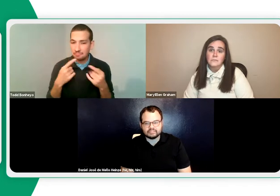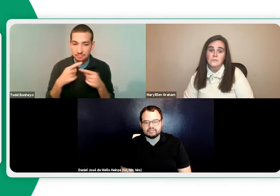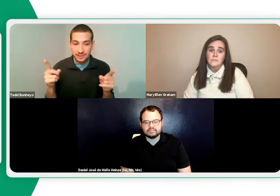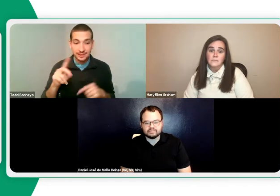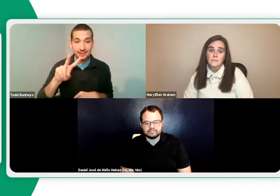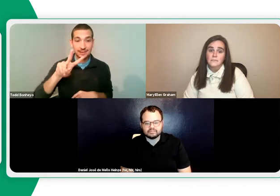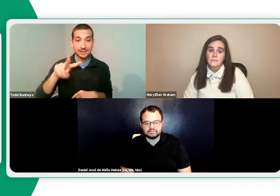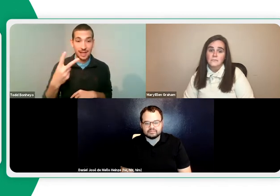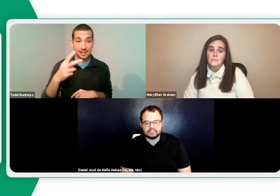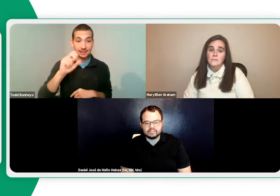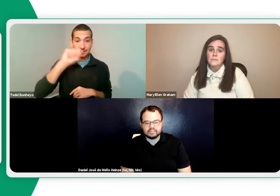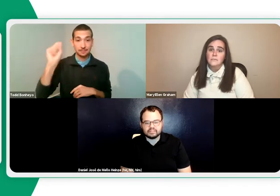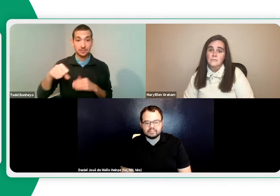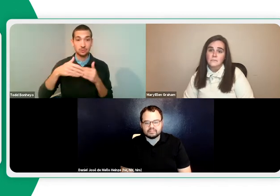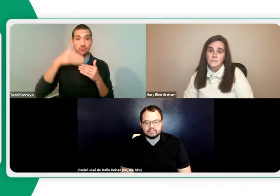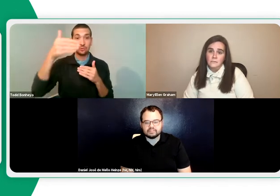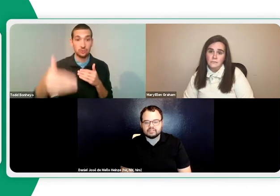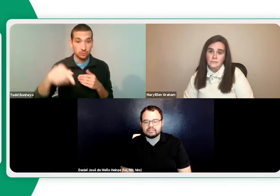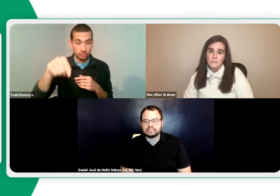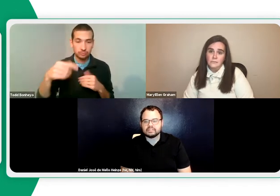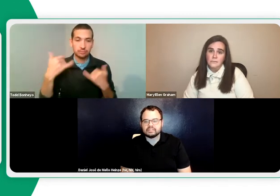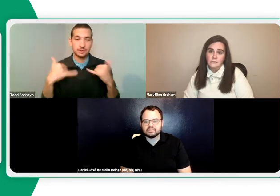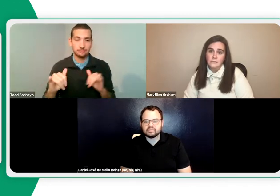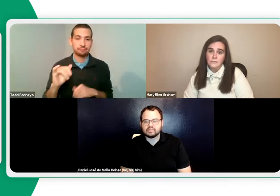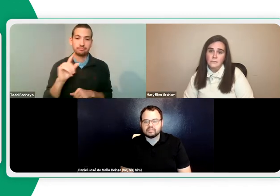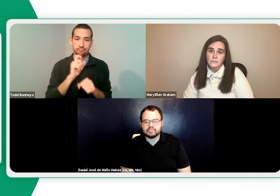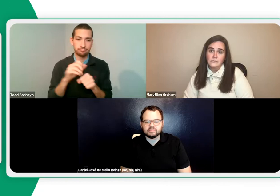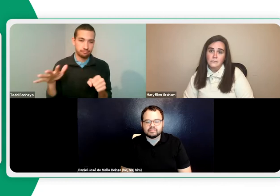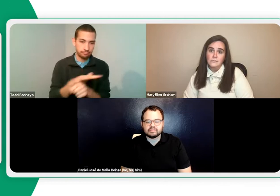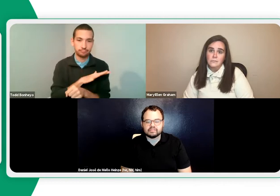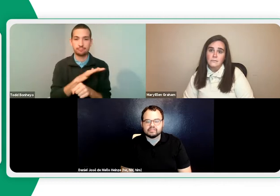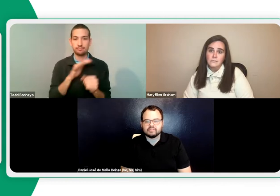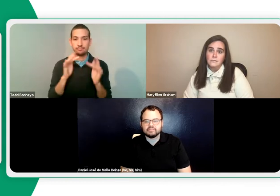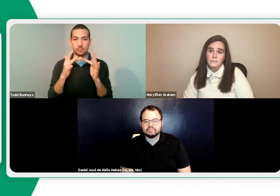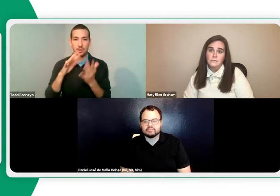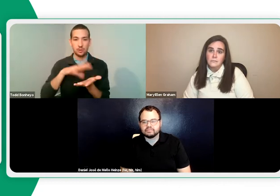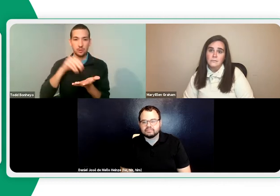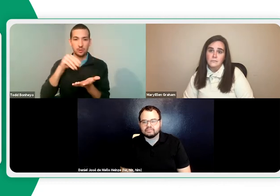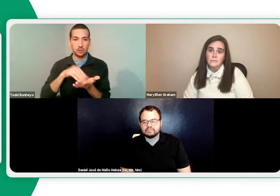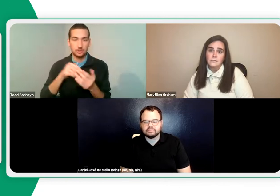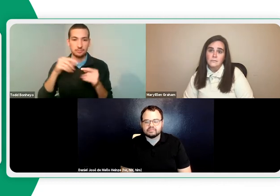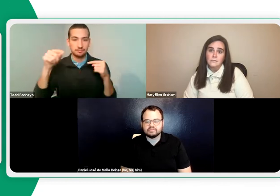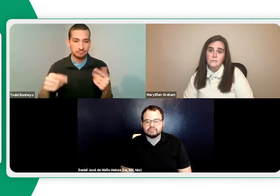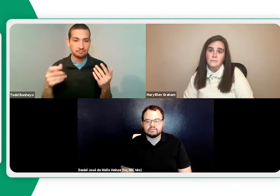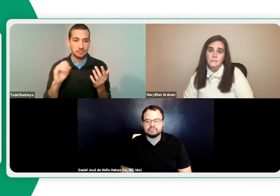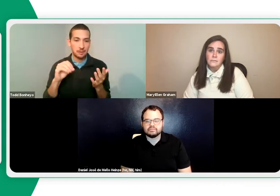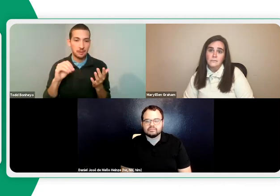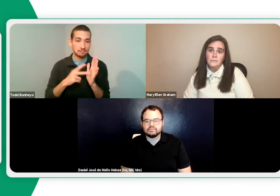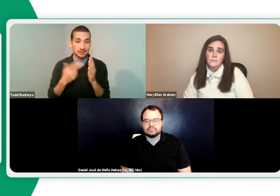we have remained with the same. And for the second semester, it has already been announced that we're going to continue completely remote and be online